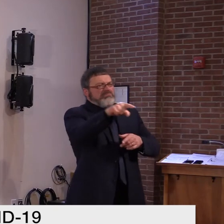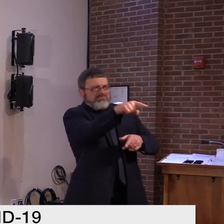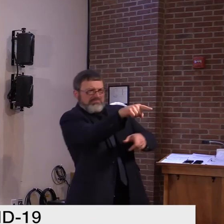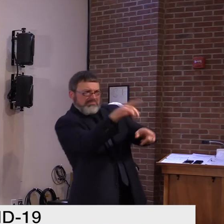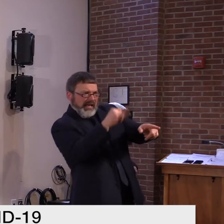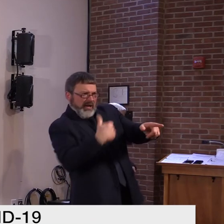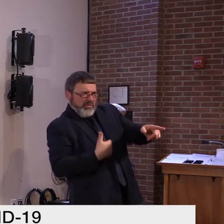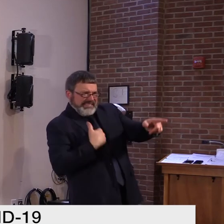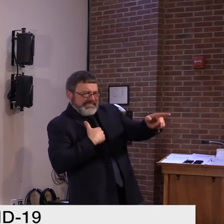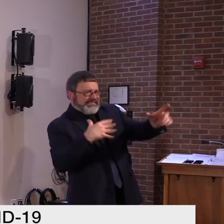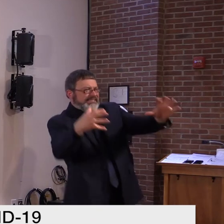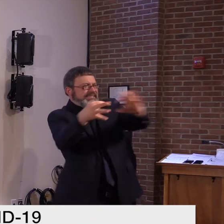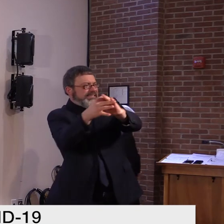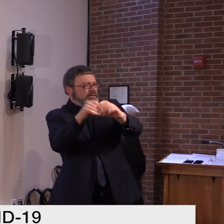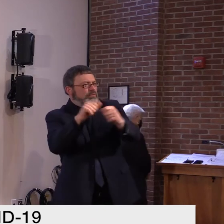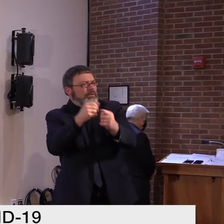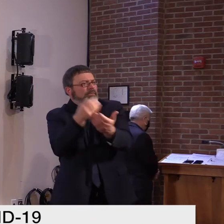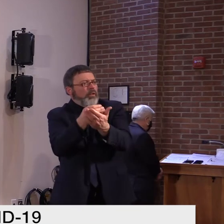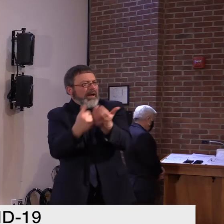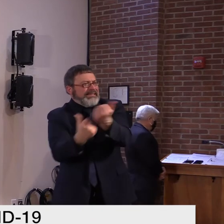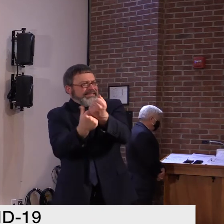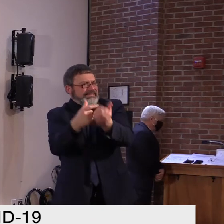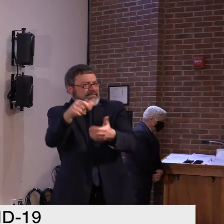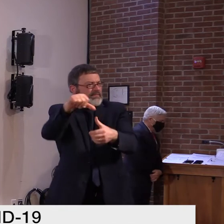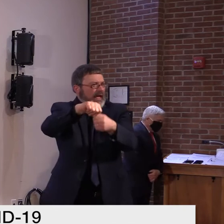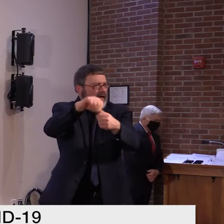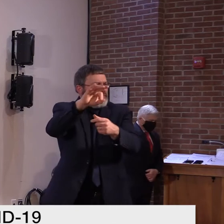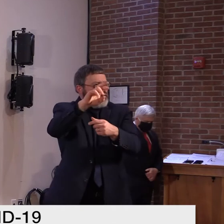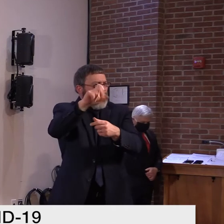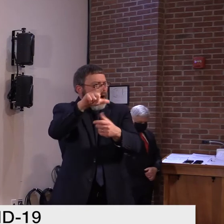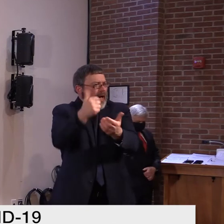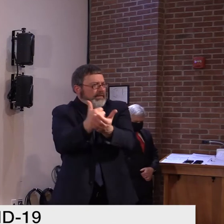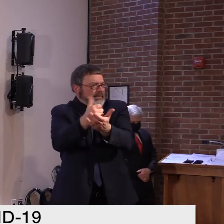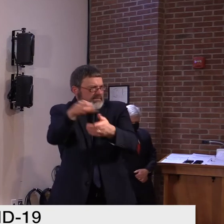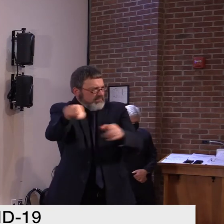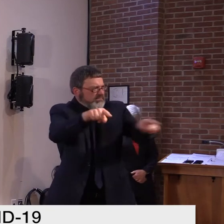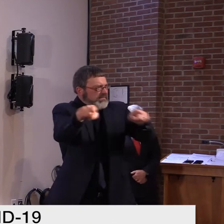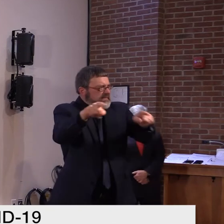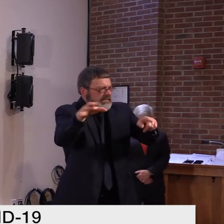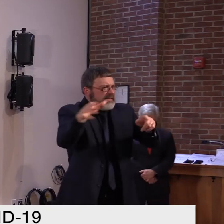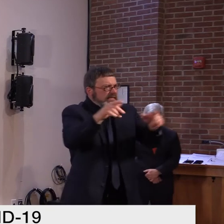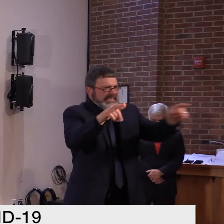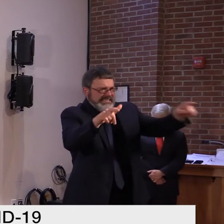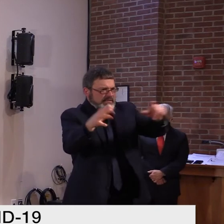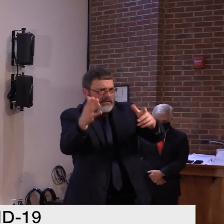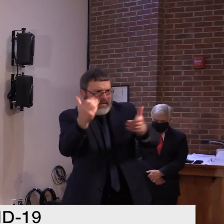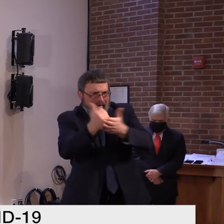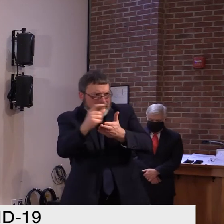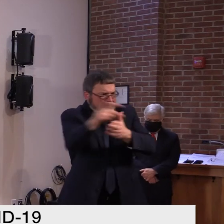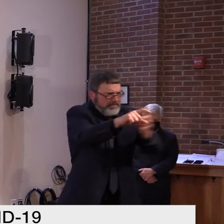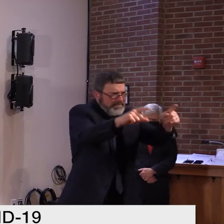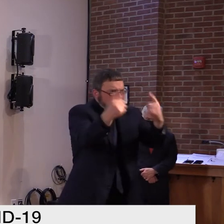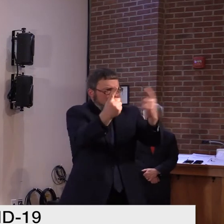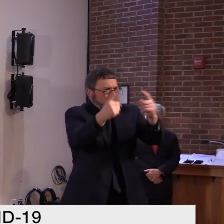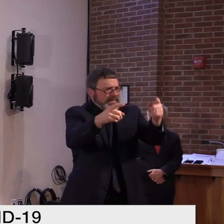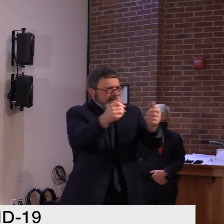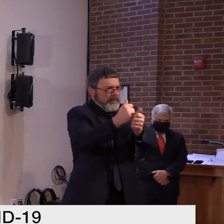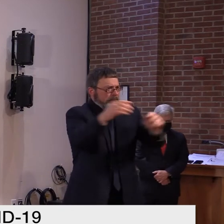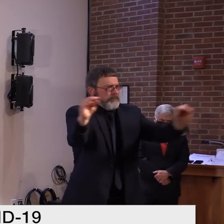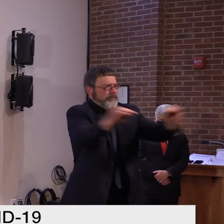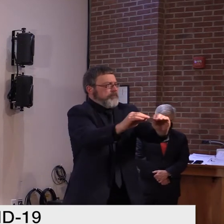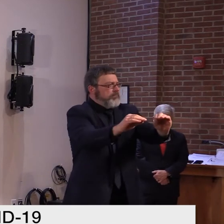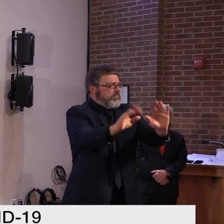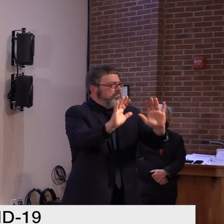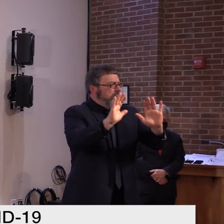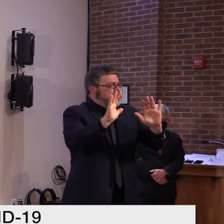a small amount of tools being delivered. We understand that there are contact delays right now in affecting some of these